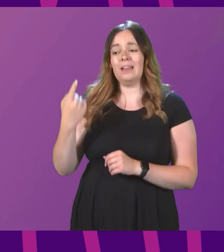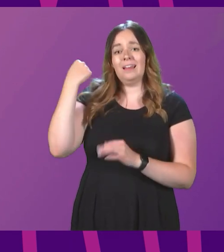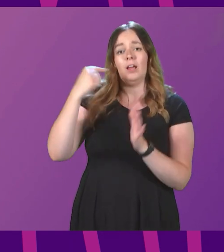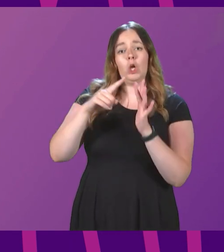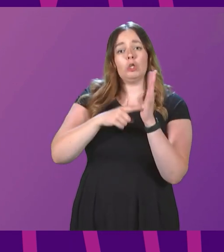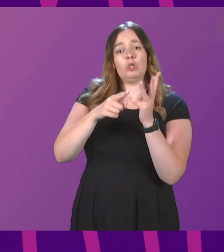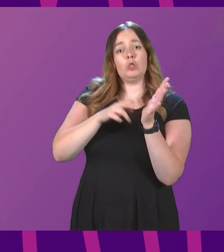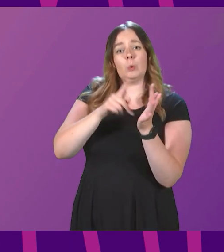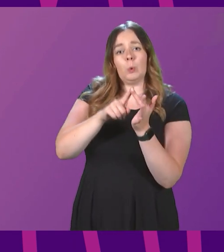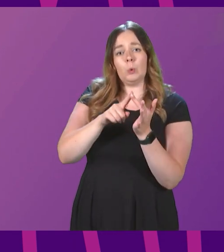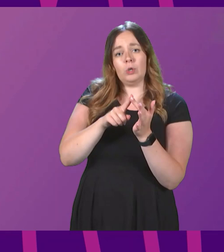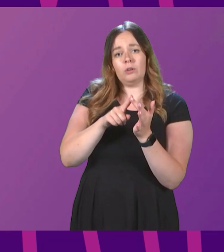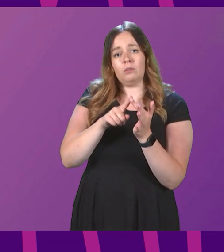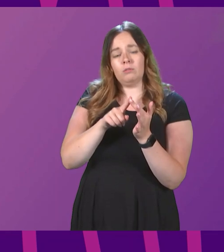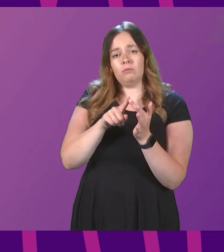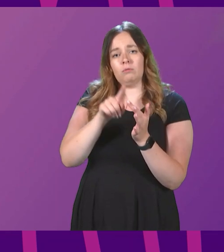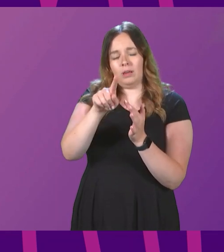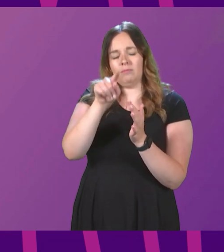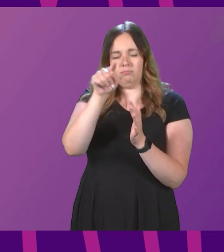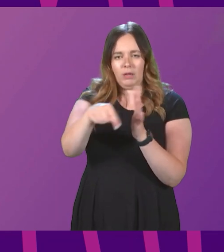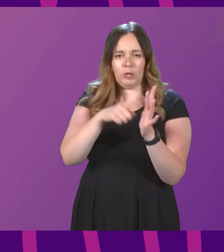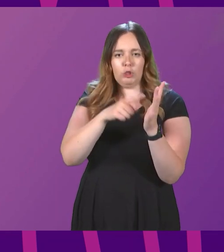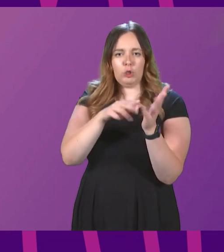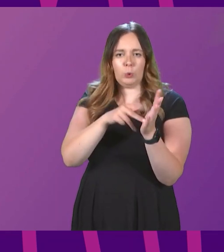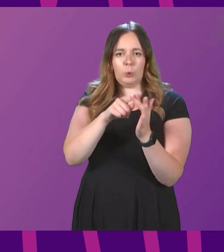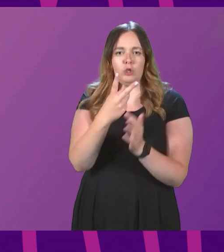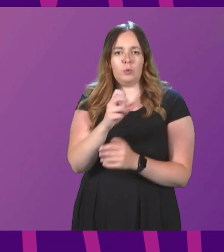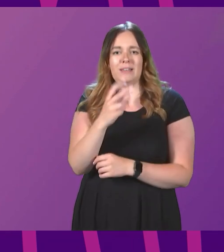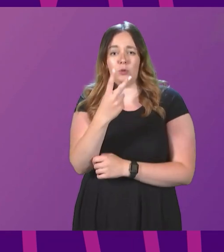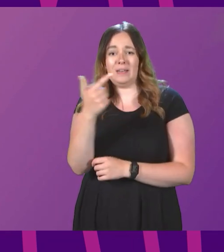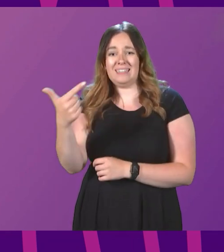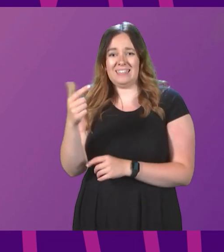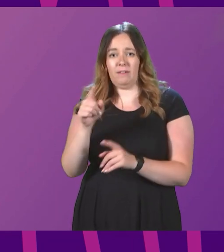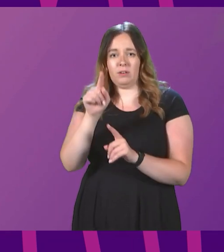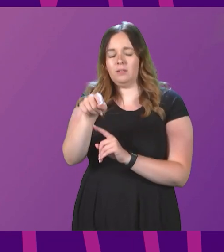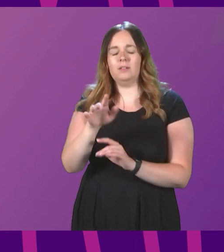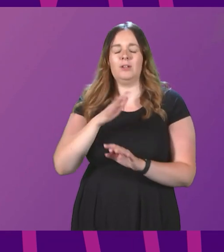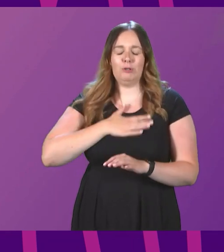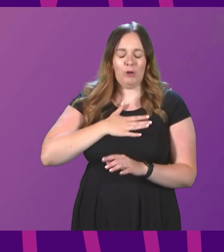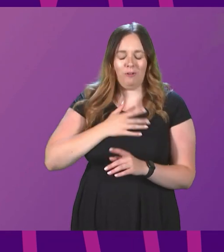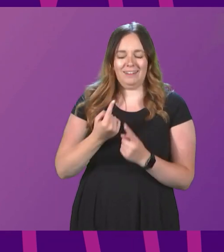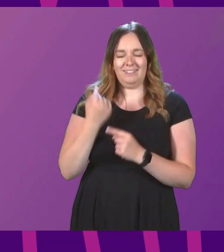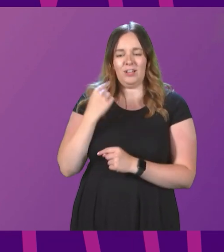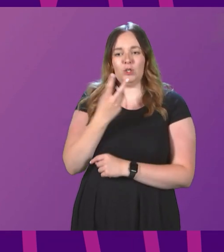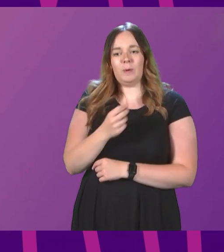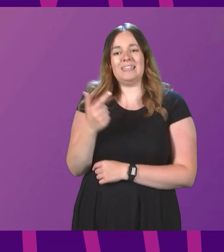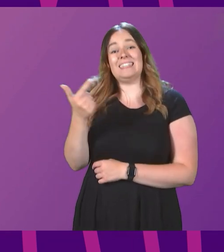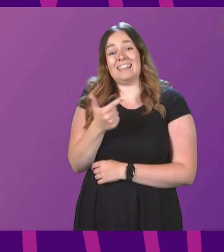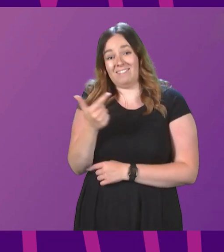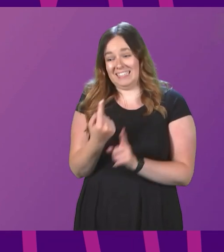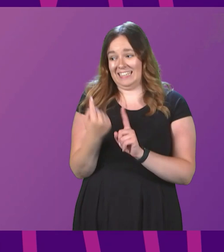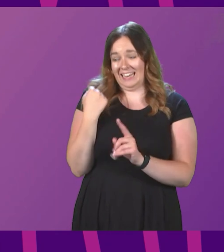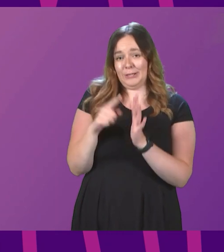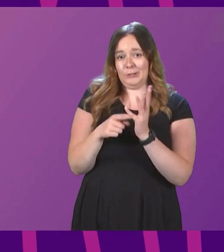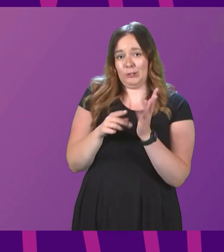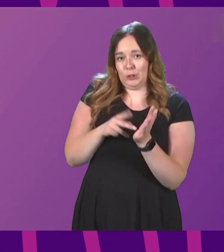2027, the Conservative government said this, and I've got